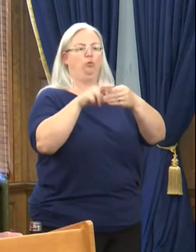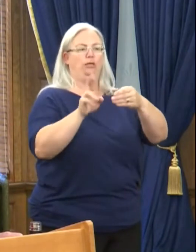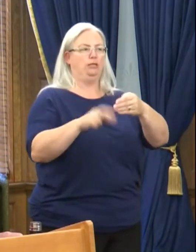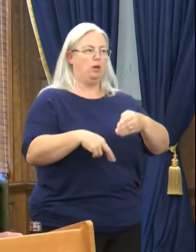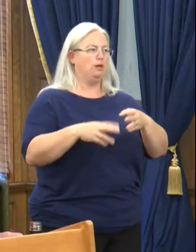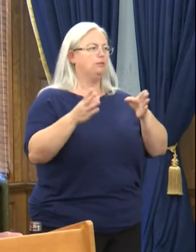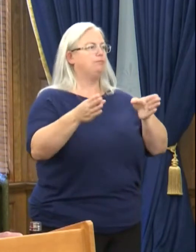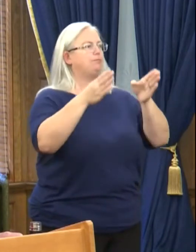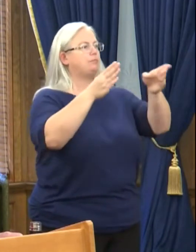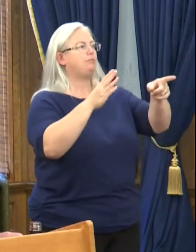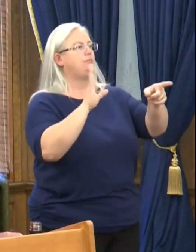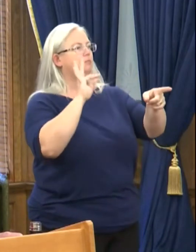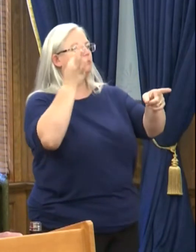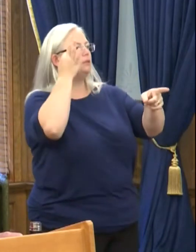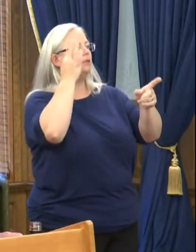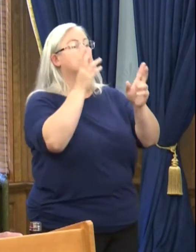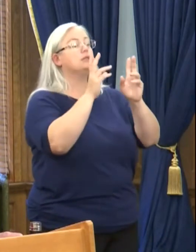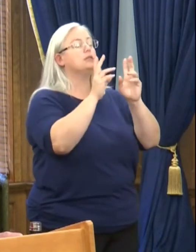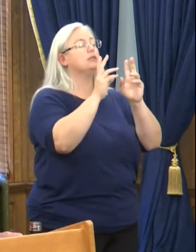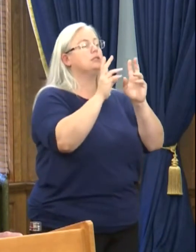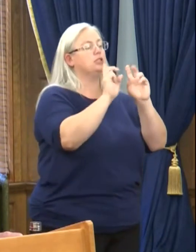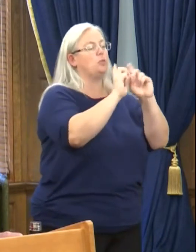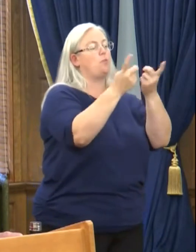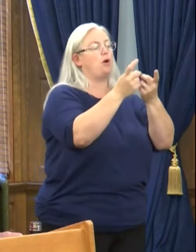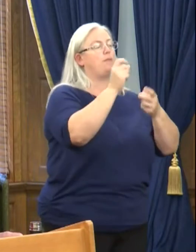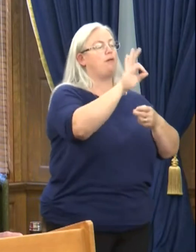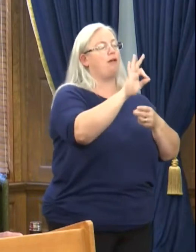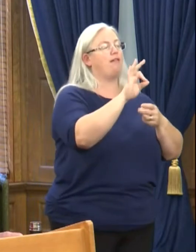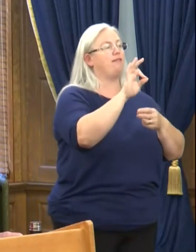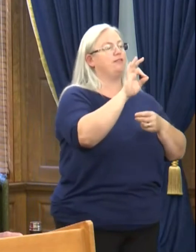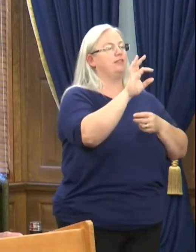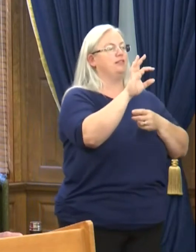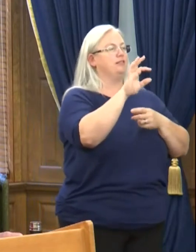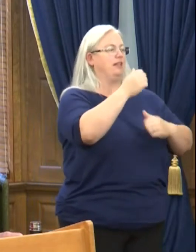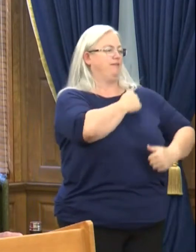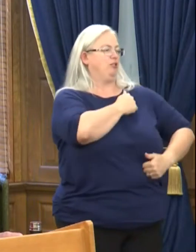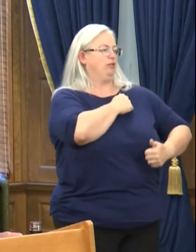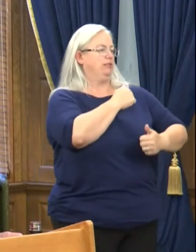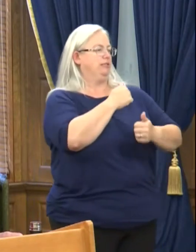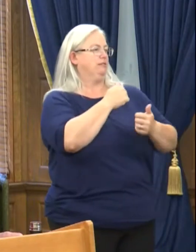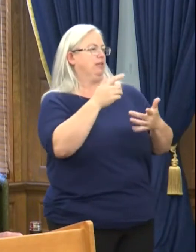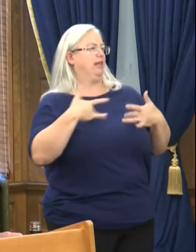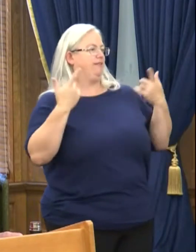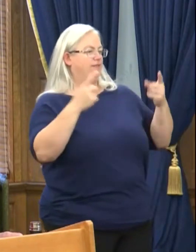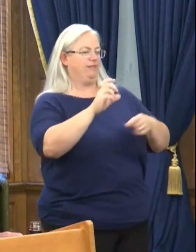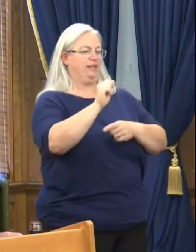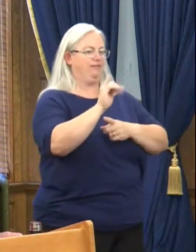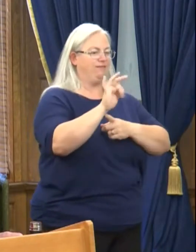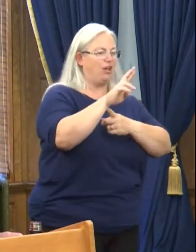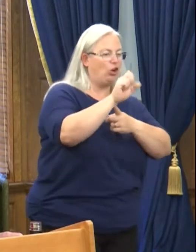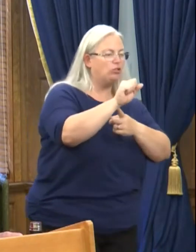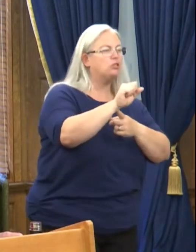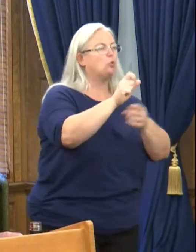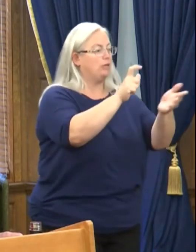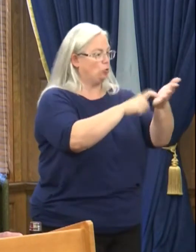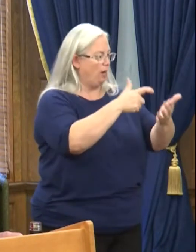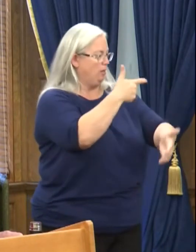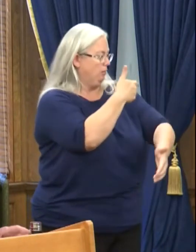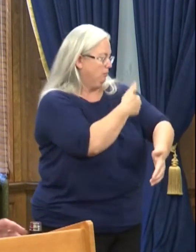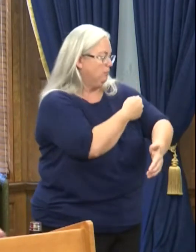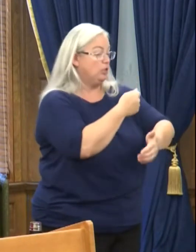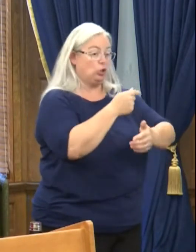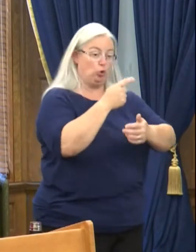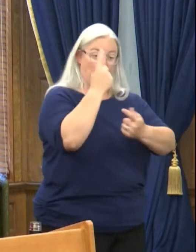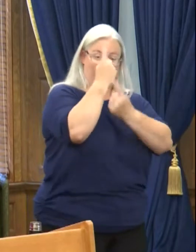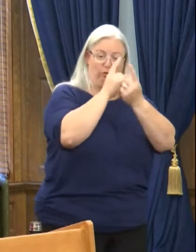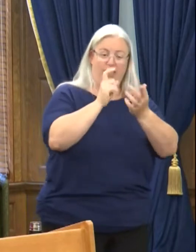So what the government says is requiring certain employees to be vaccinated. Is that something you're considering for certain state